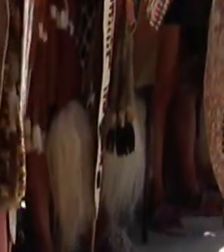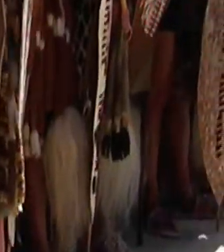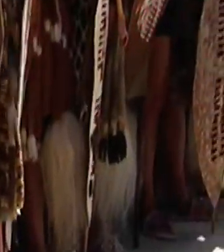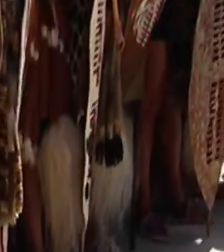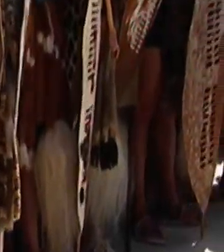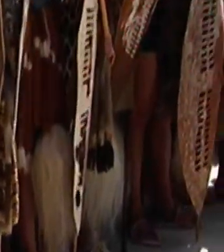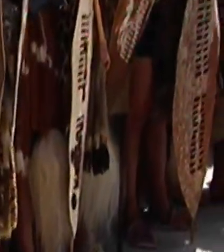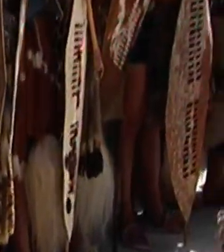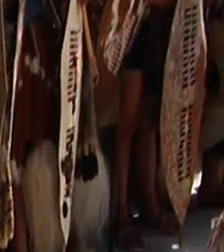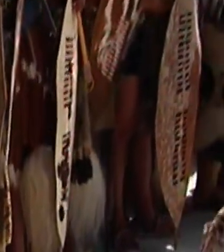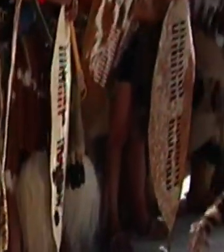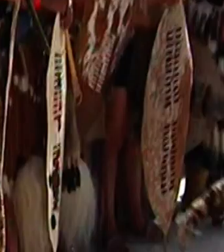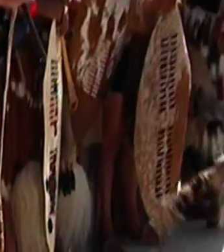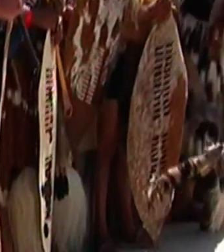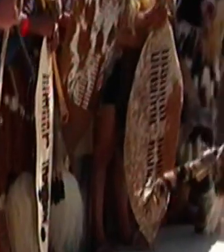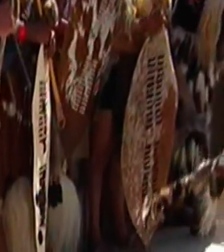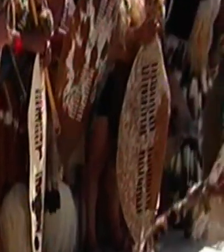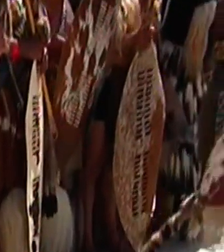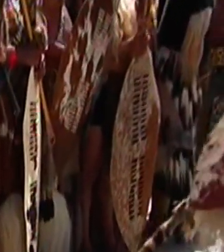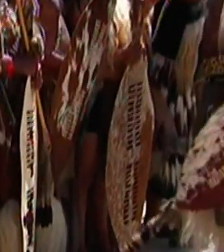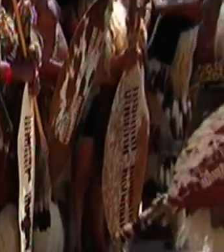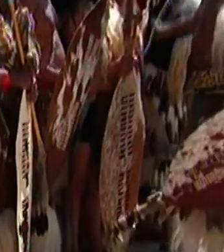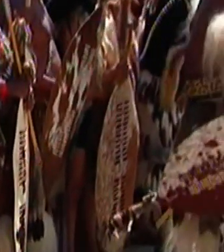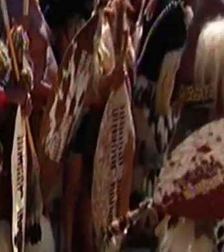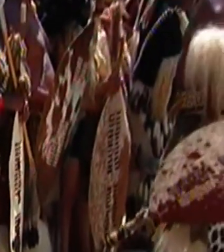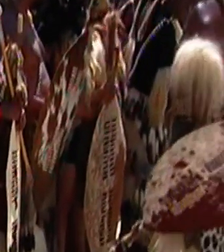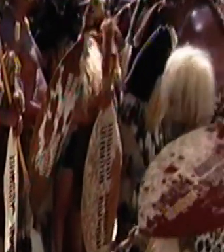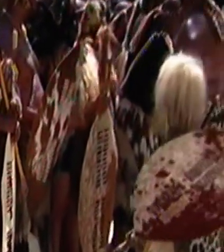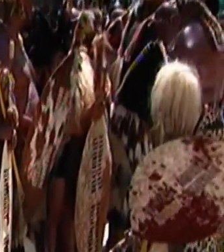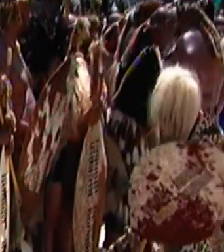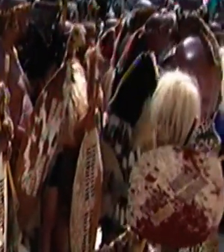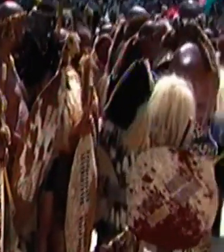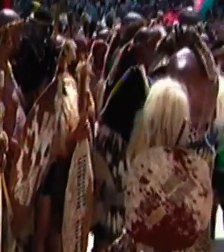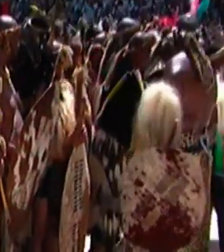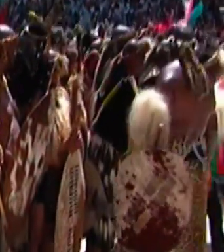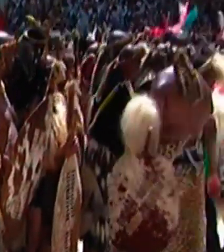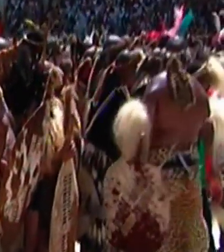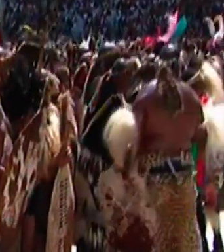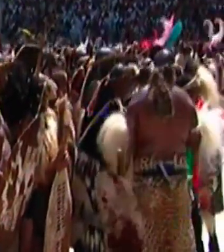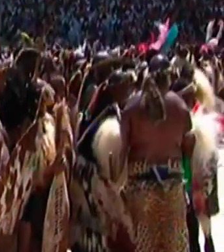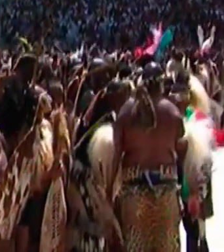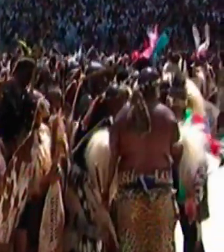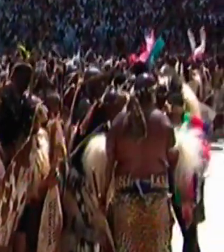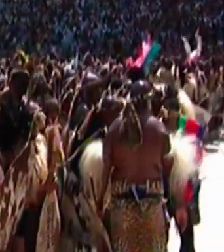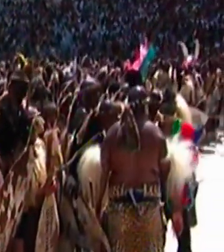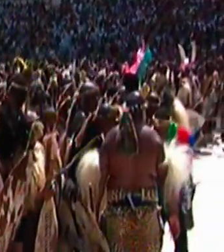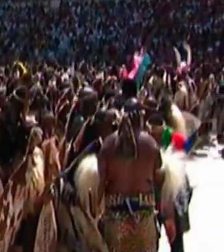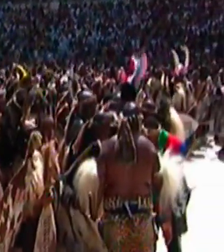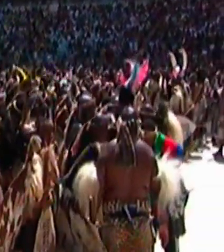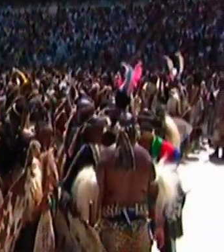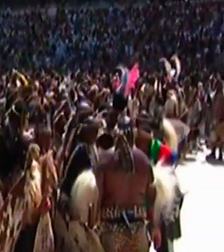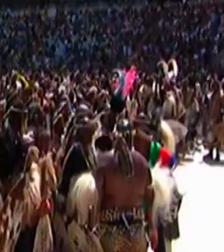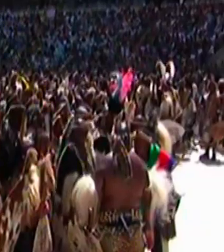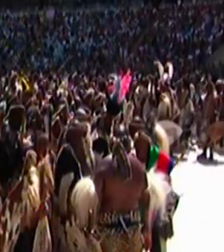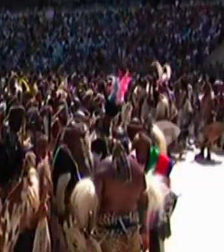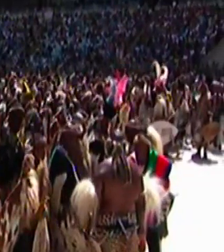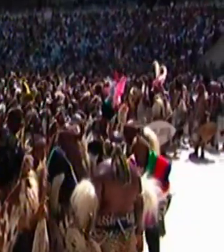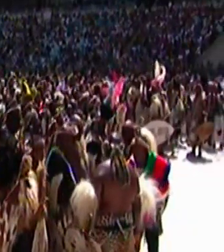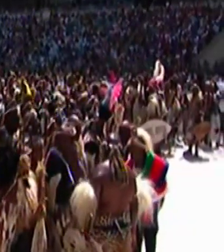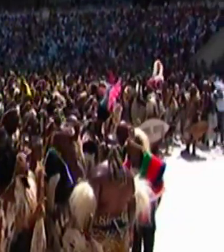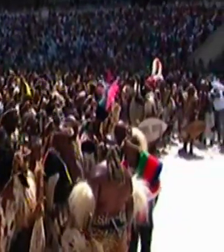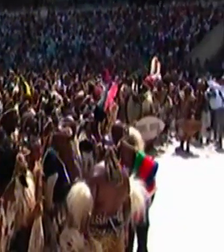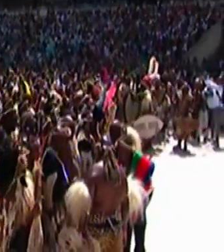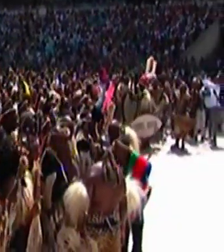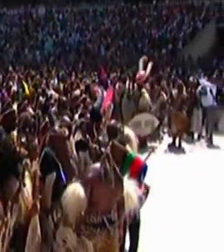practices, thus challenging the stereotyping of every group with a particular clan name